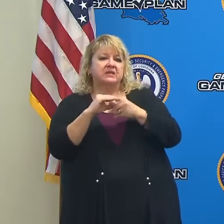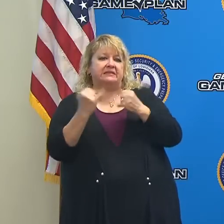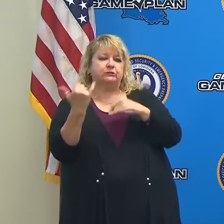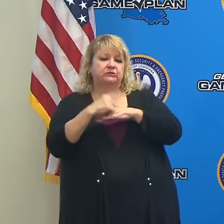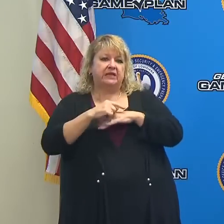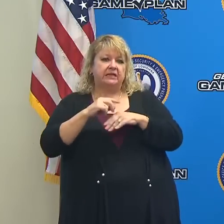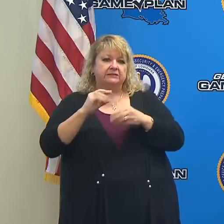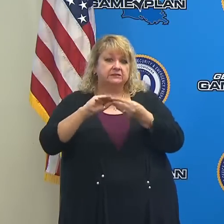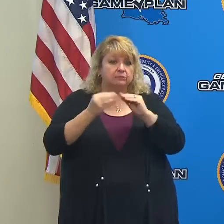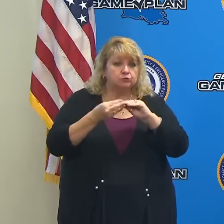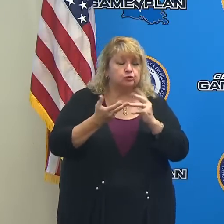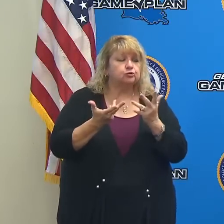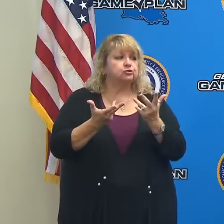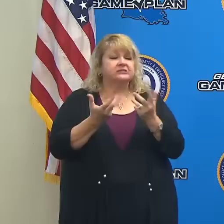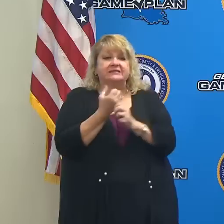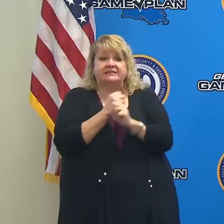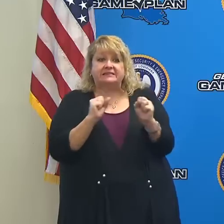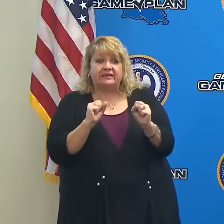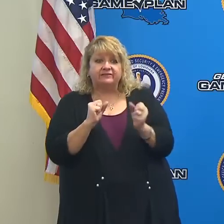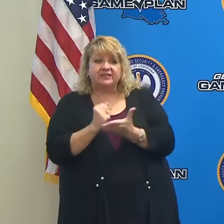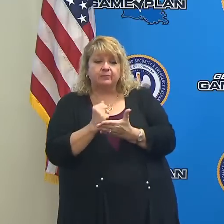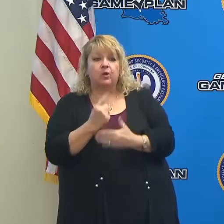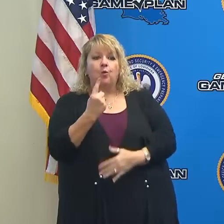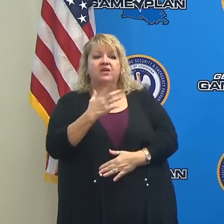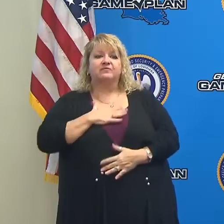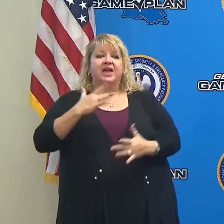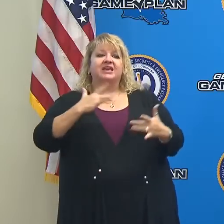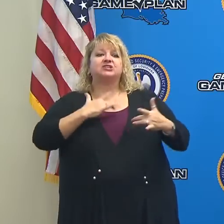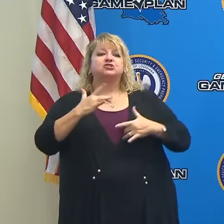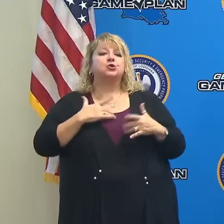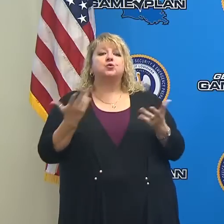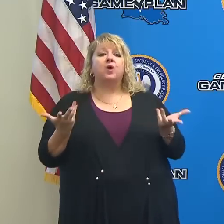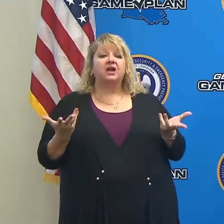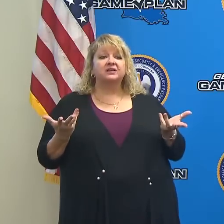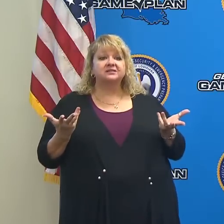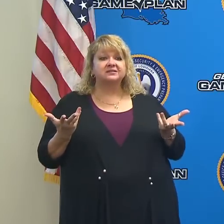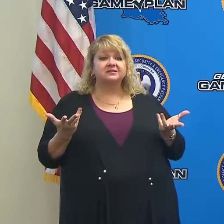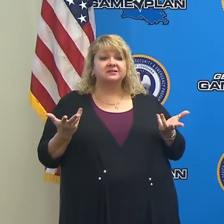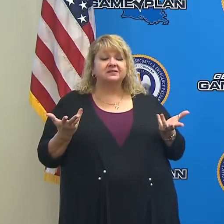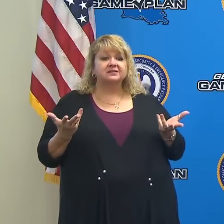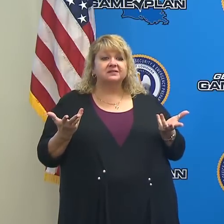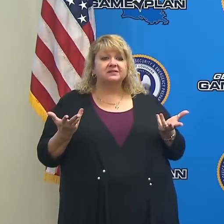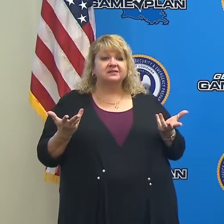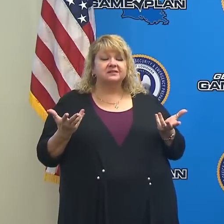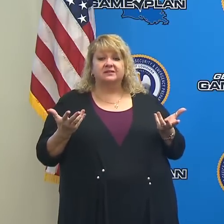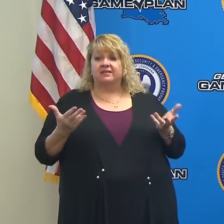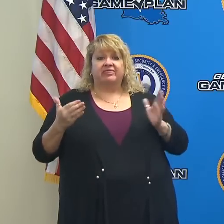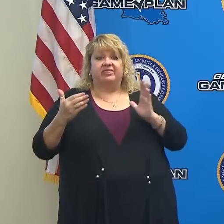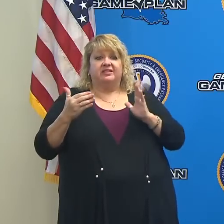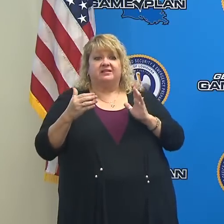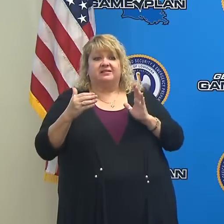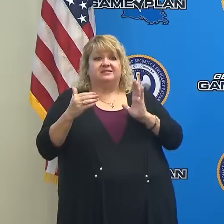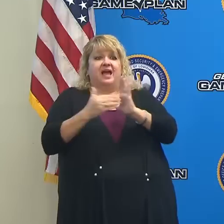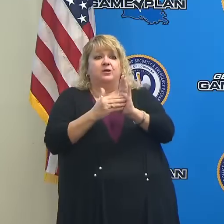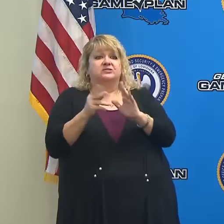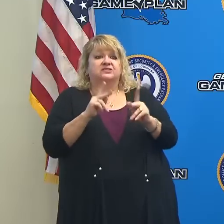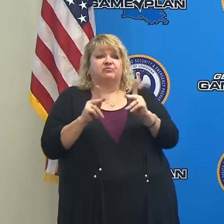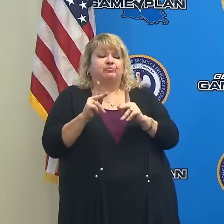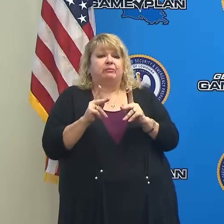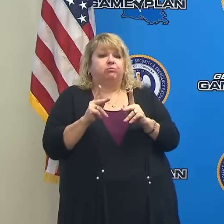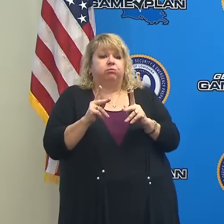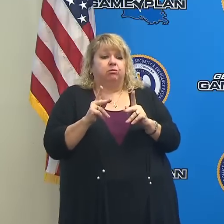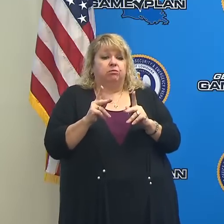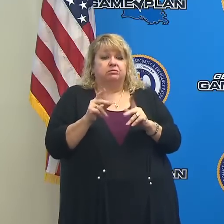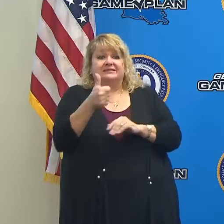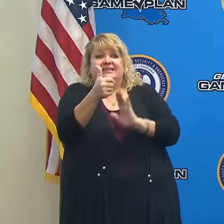because as we have one of the concerns that I have is we're going to have tens or hundreds of thousands of people moving around Louisiana